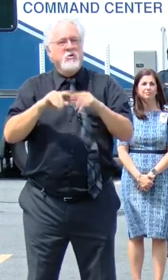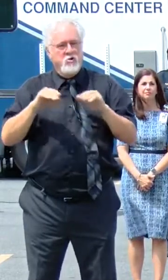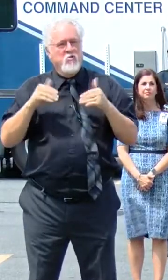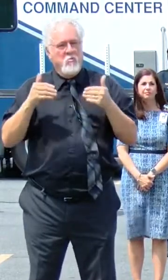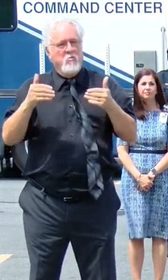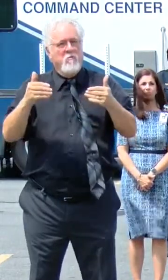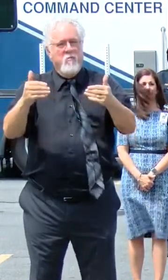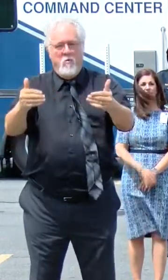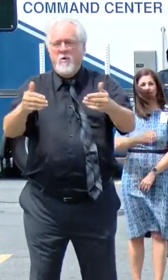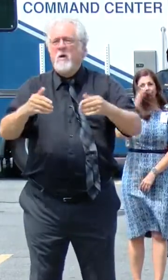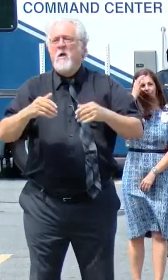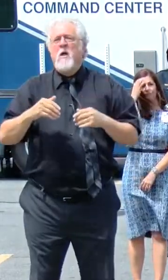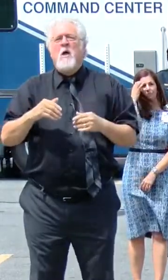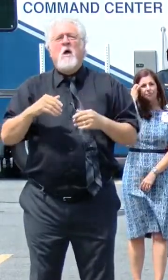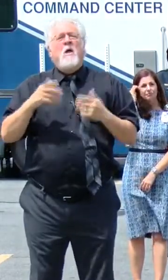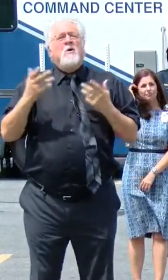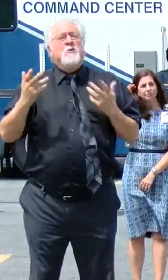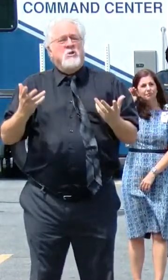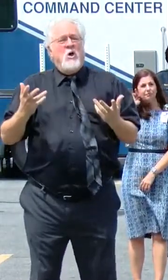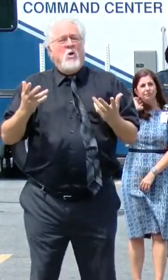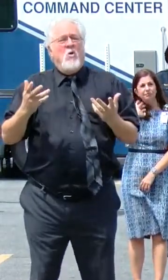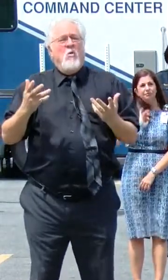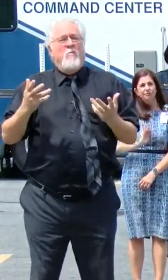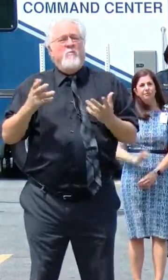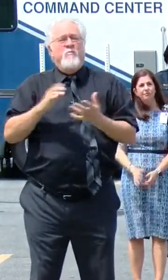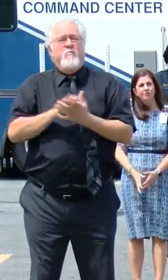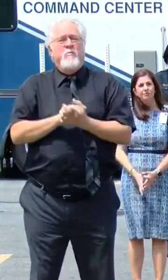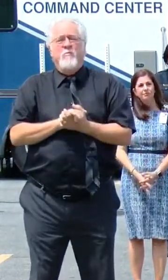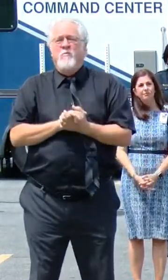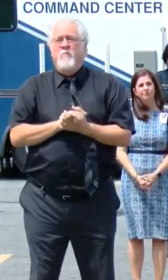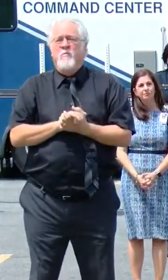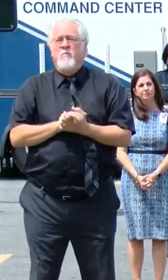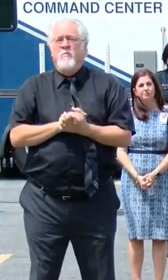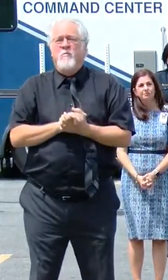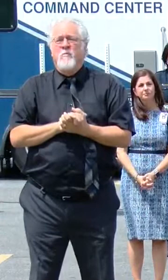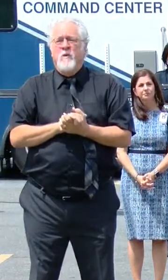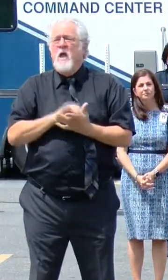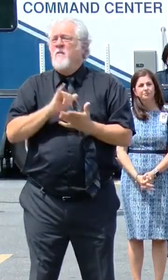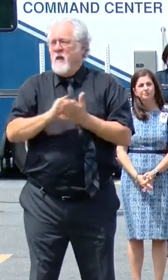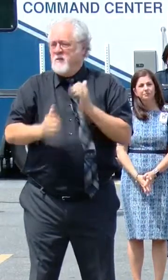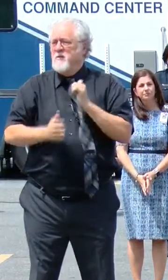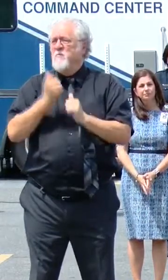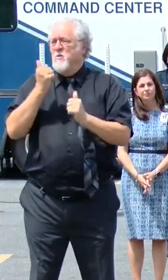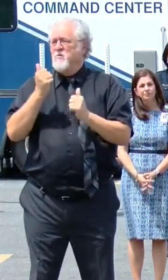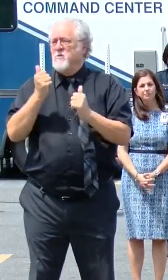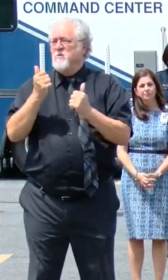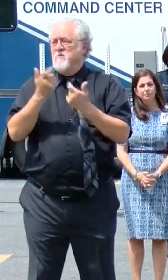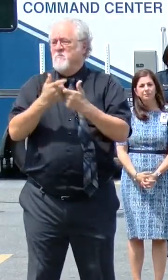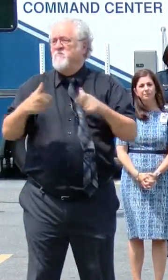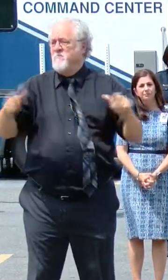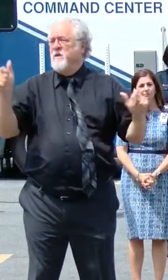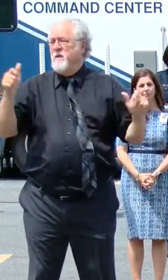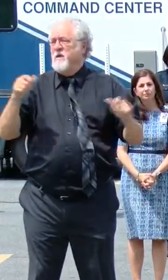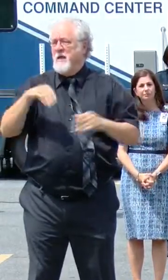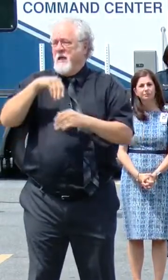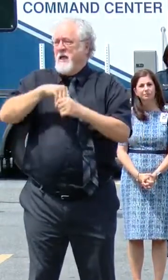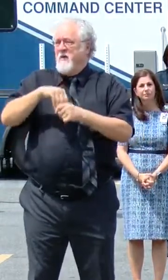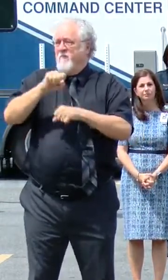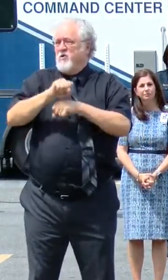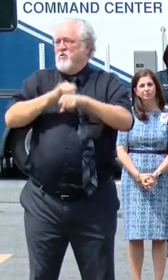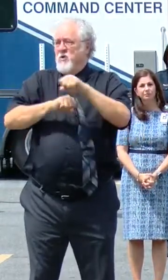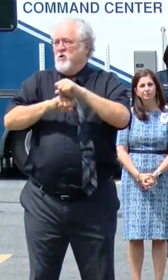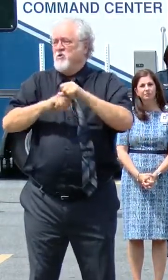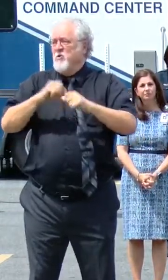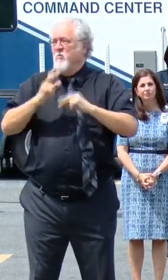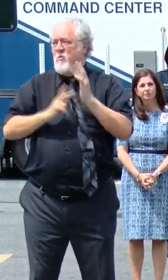move forward. So that is the most substantial infrastructure project that